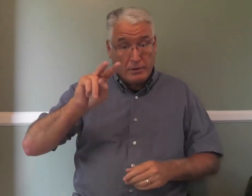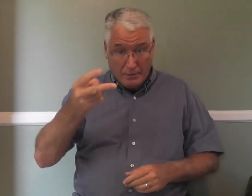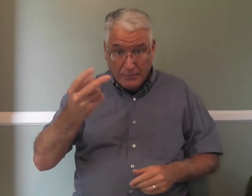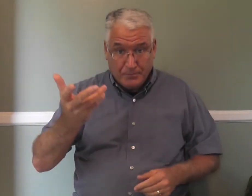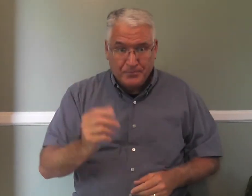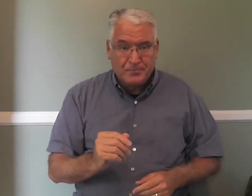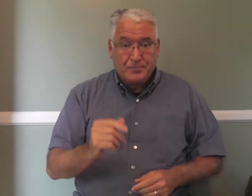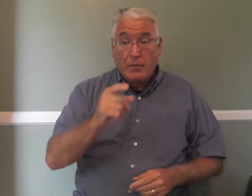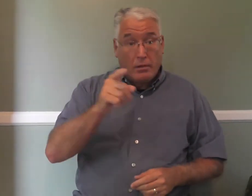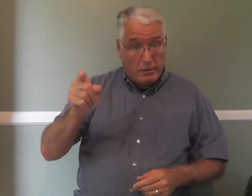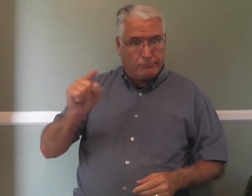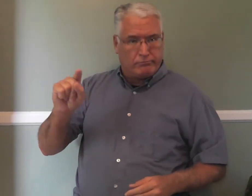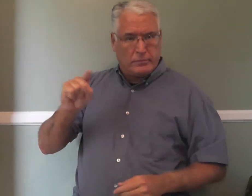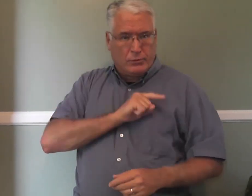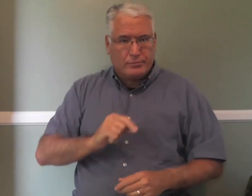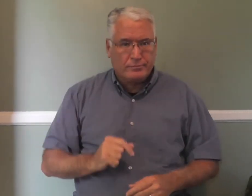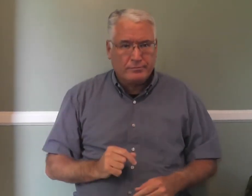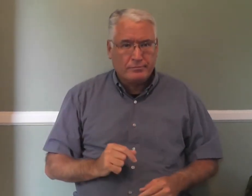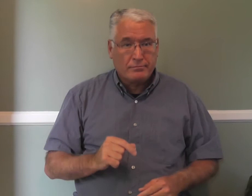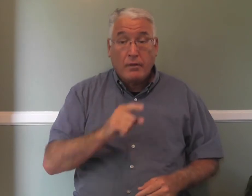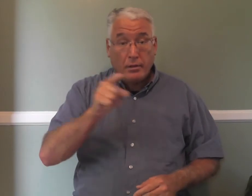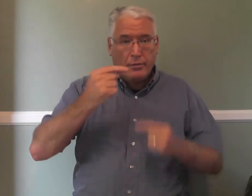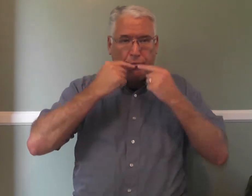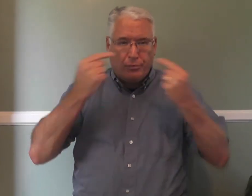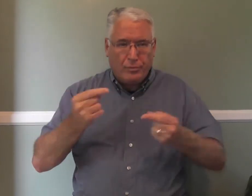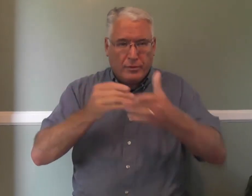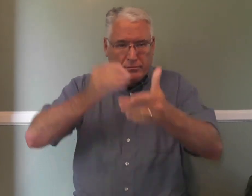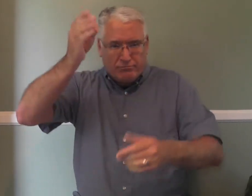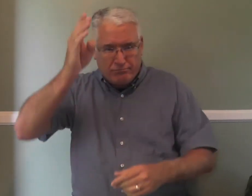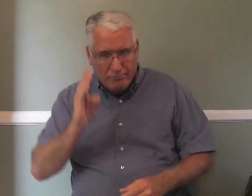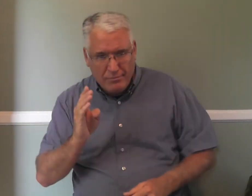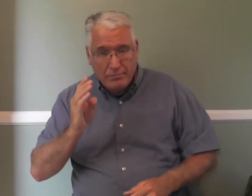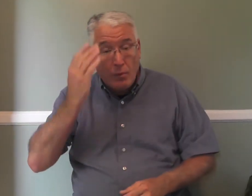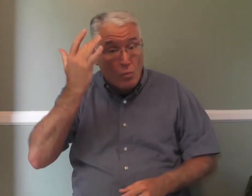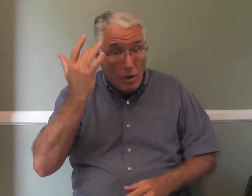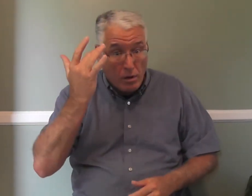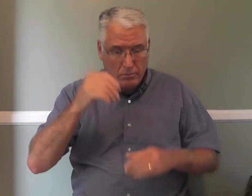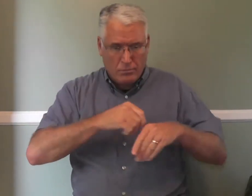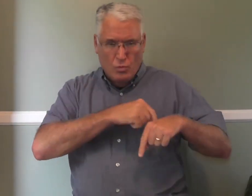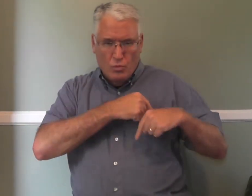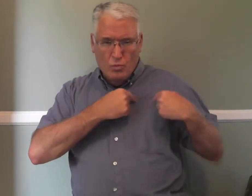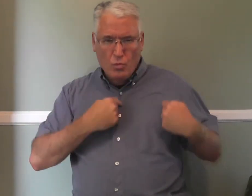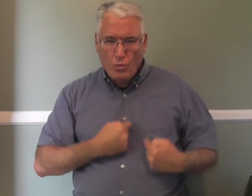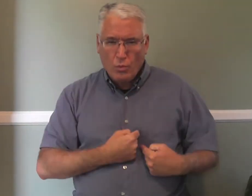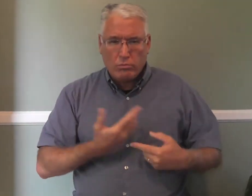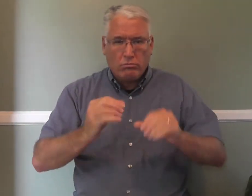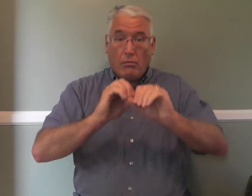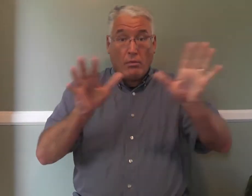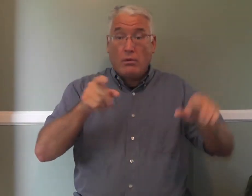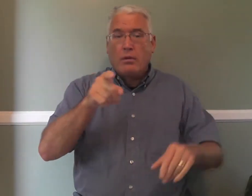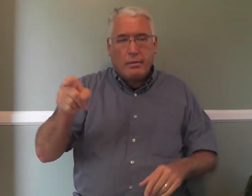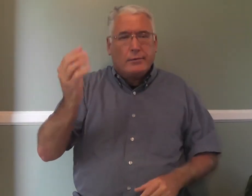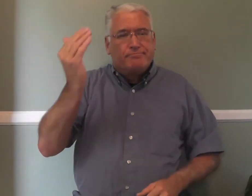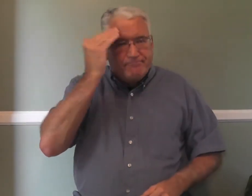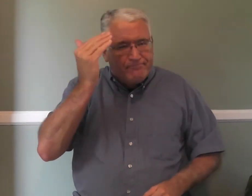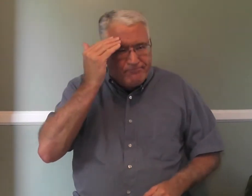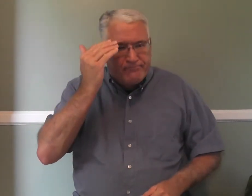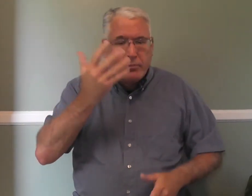proof. Also, they are guilty of sinning against God. Why? Because in their hearts,